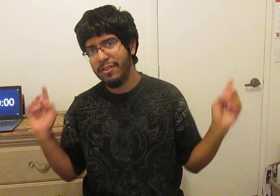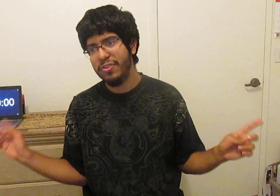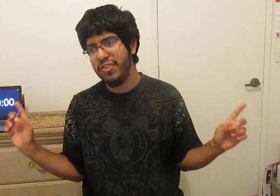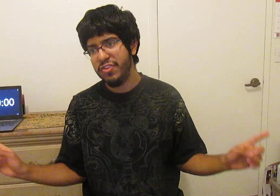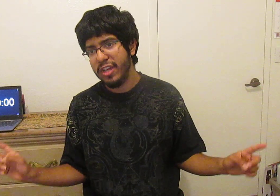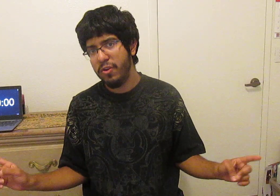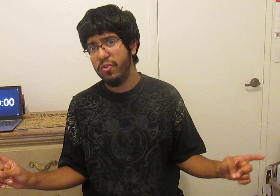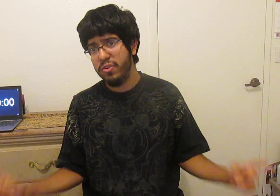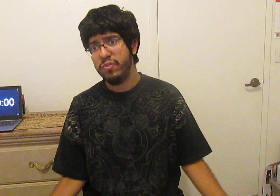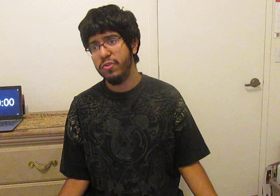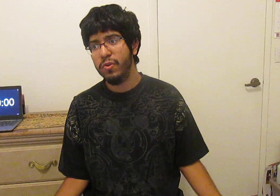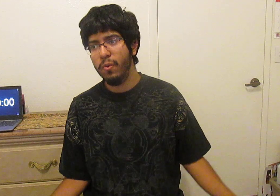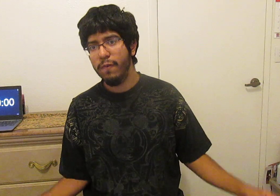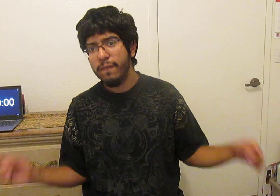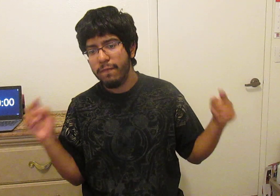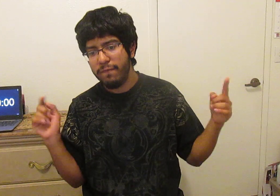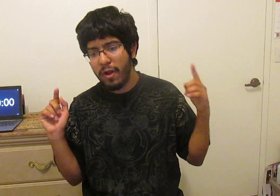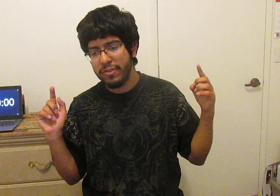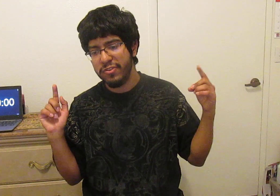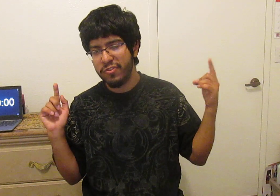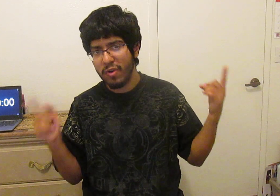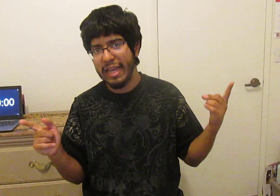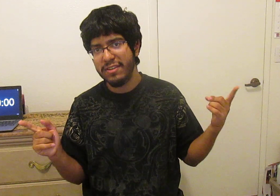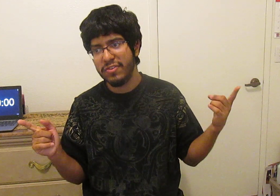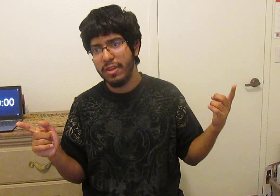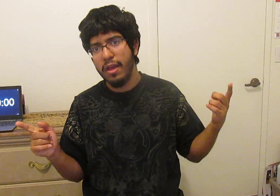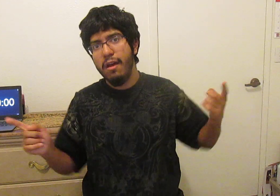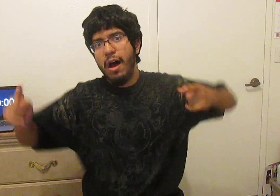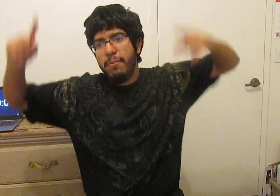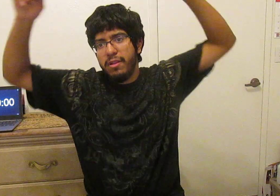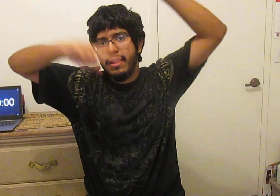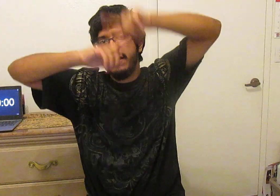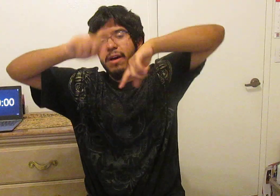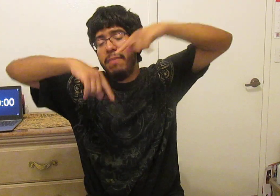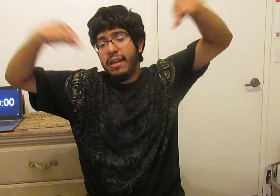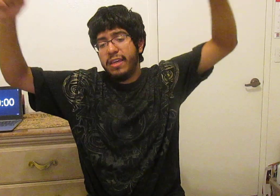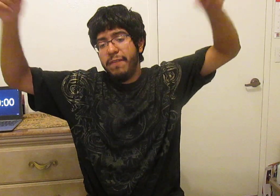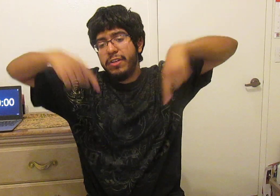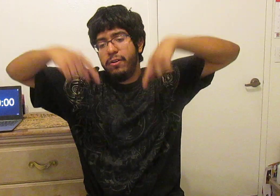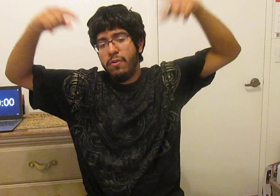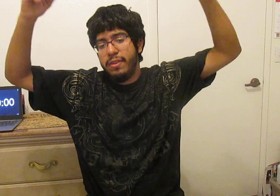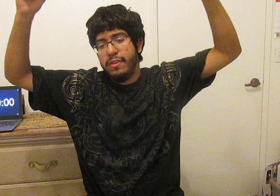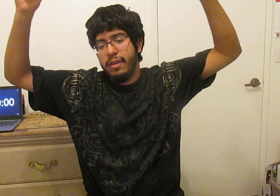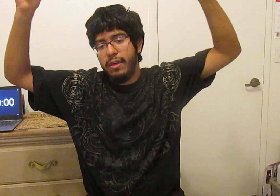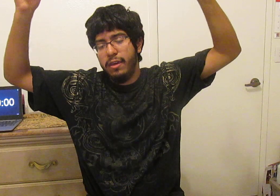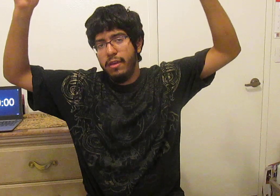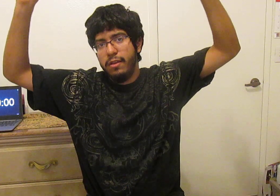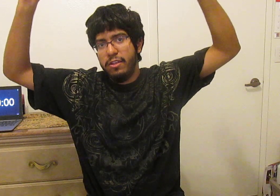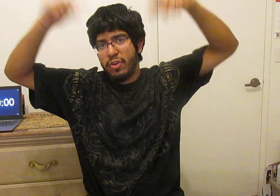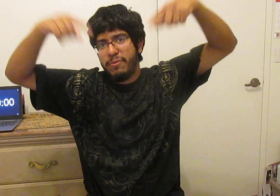lose this channel due to false strikes I'ma link my mania cape channel on the description